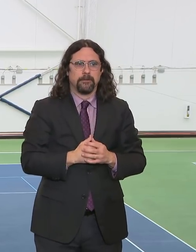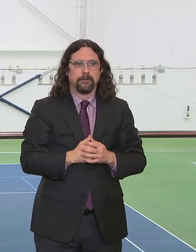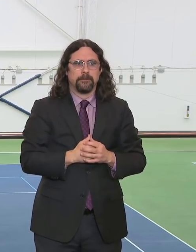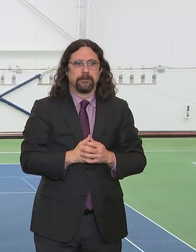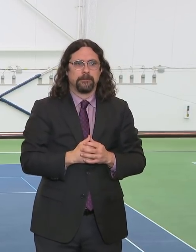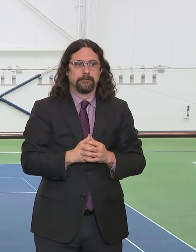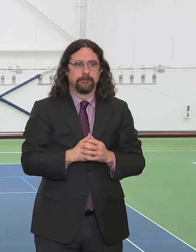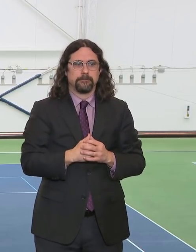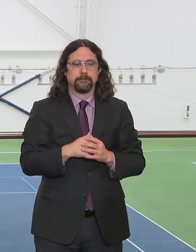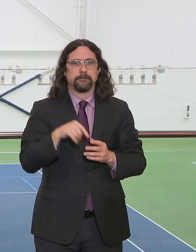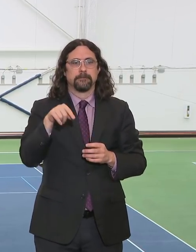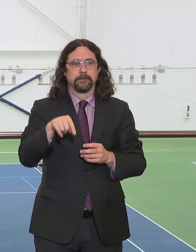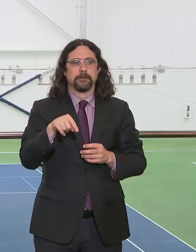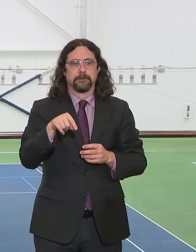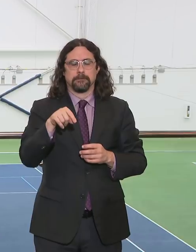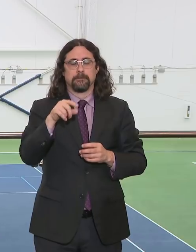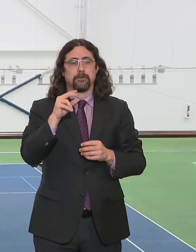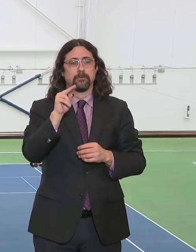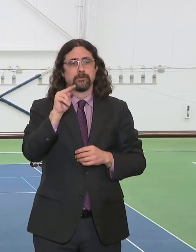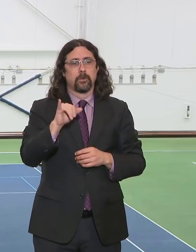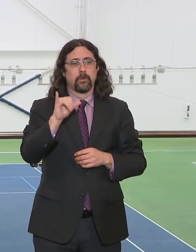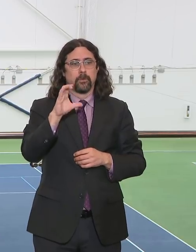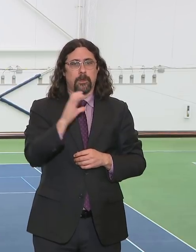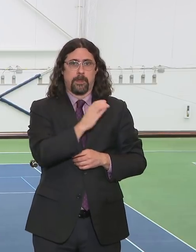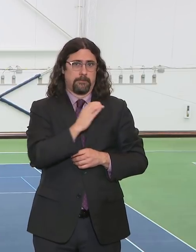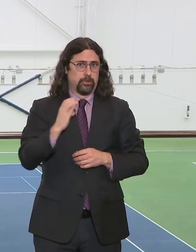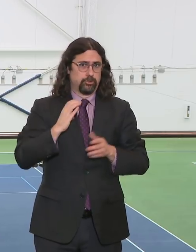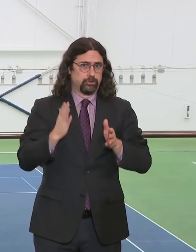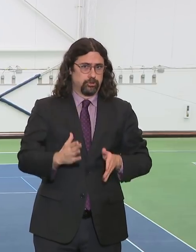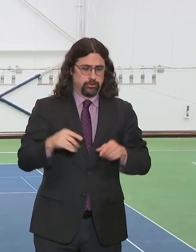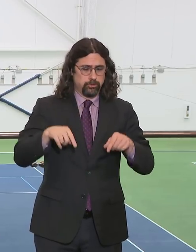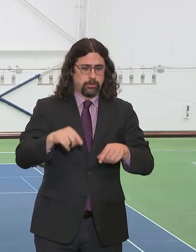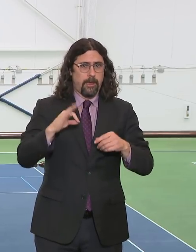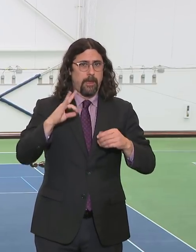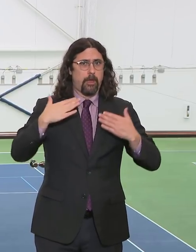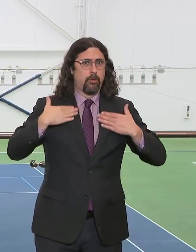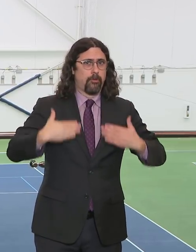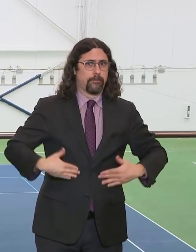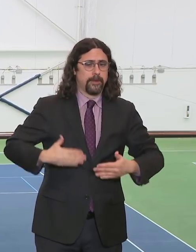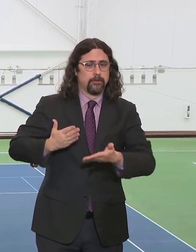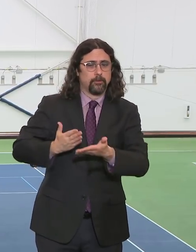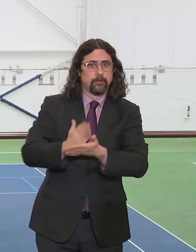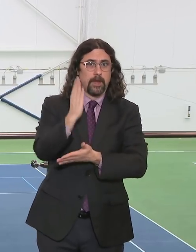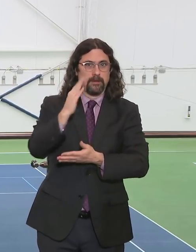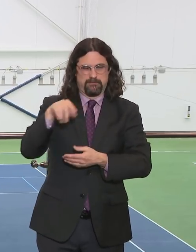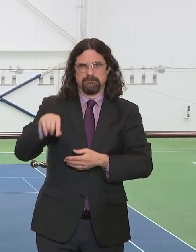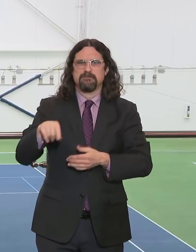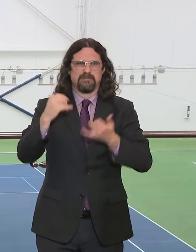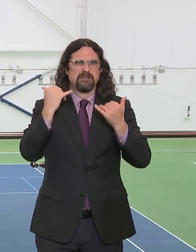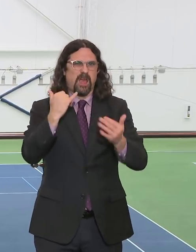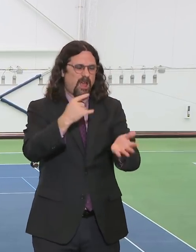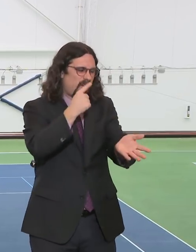true. If so, that would be a violation of our city human rights law. We would act on it immediately.